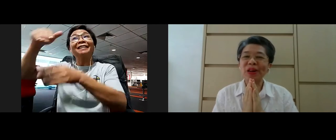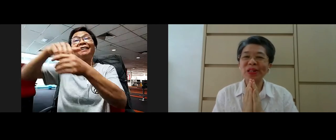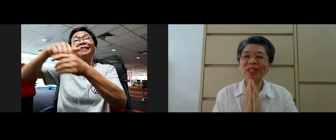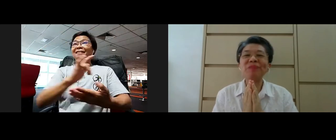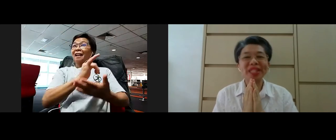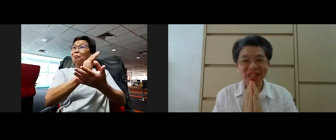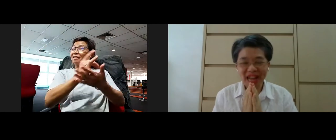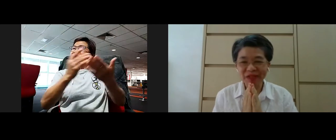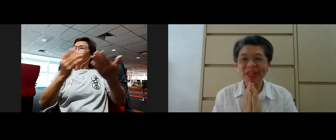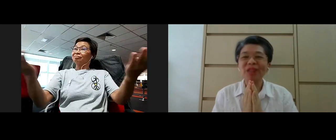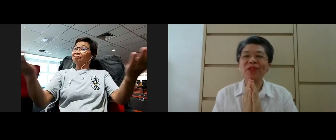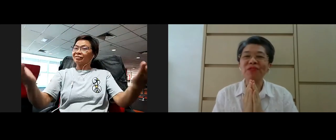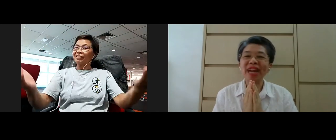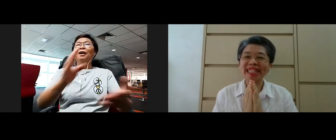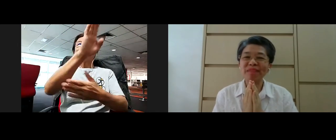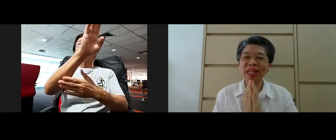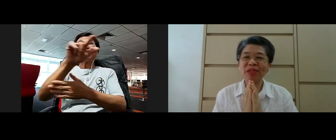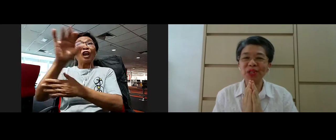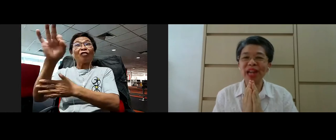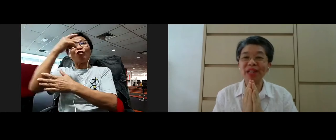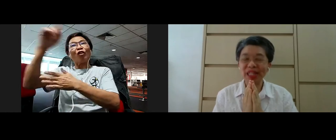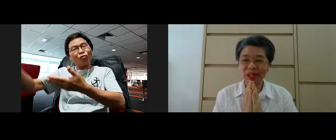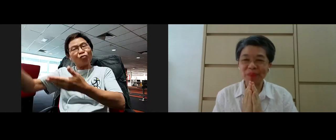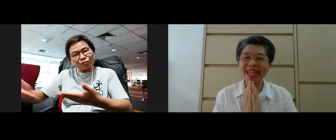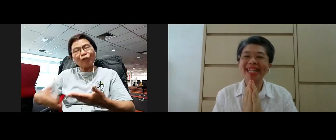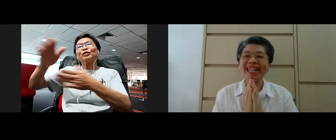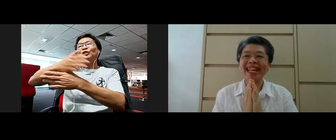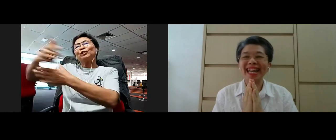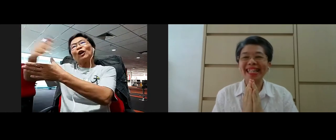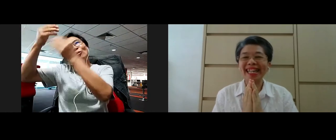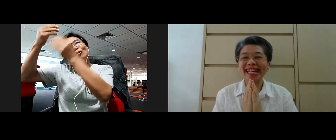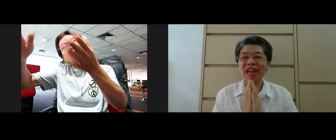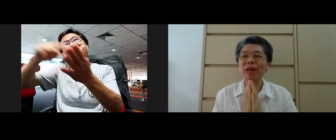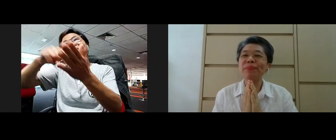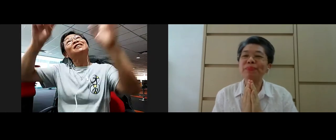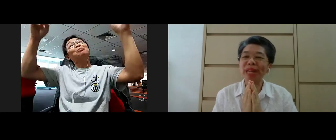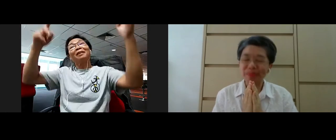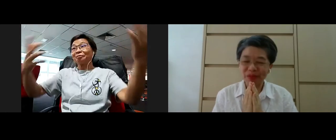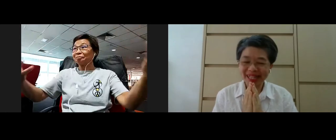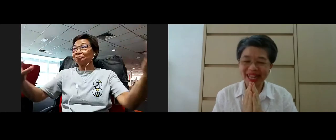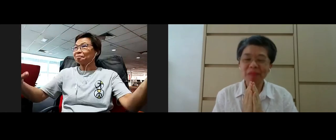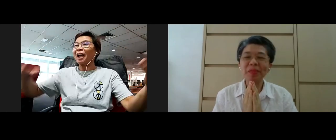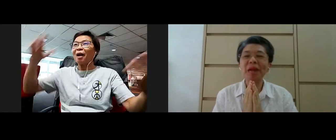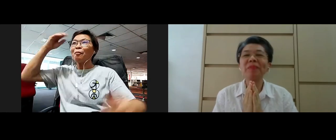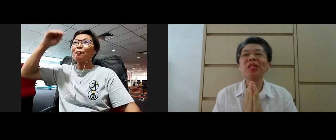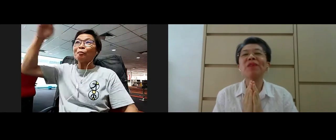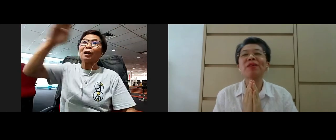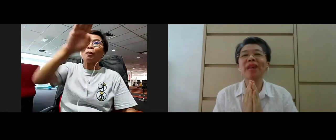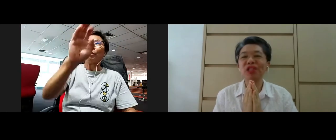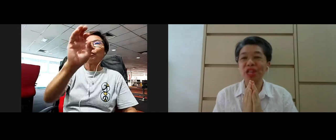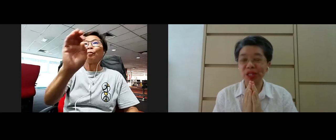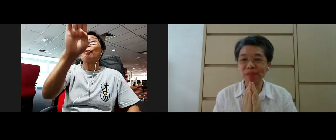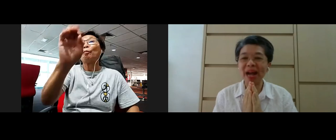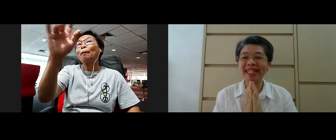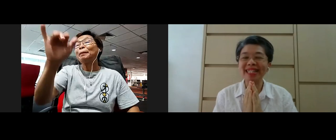and of course, to BGF for inviting me to share on this topic. And like what Brother Bobby say, yeah, it's